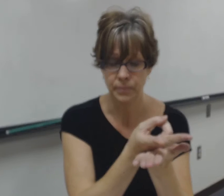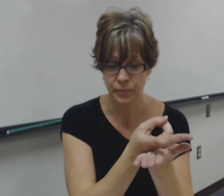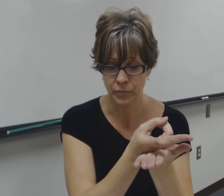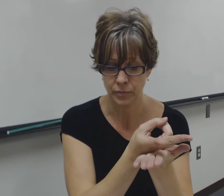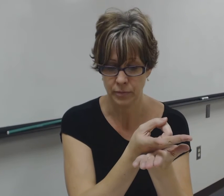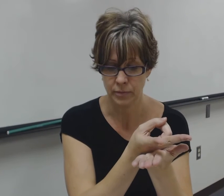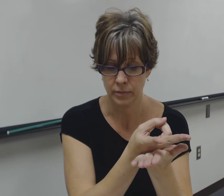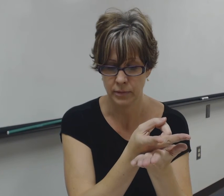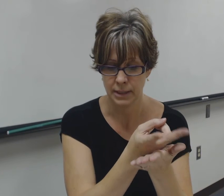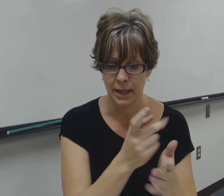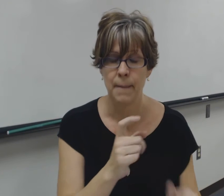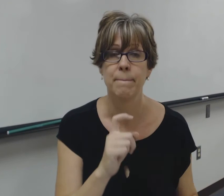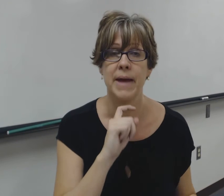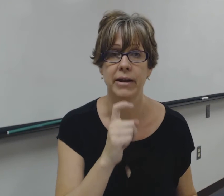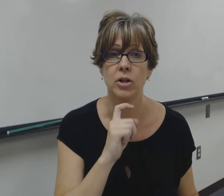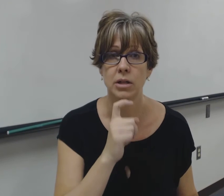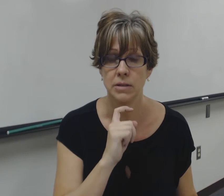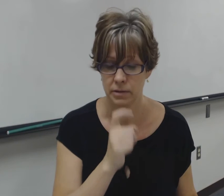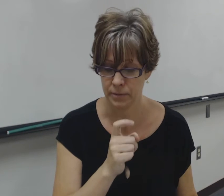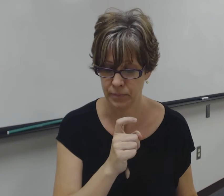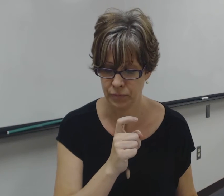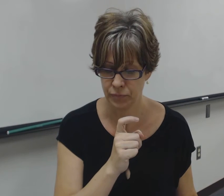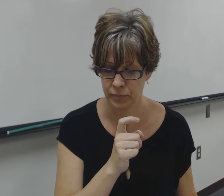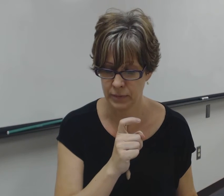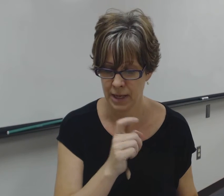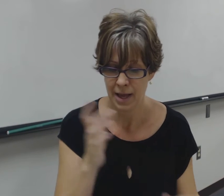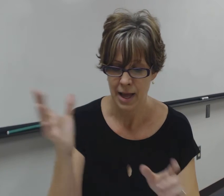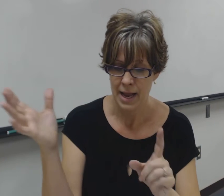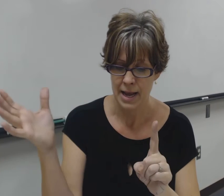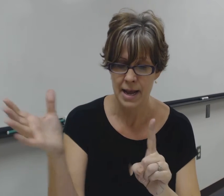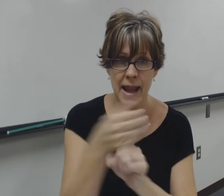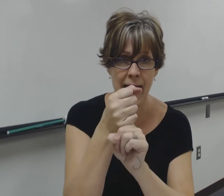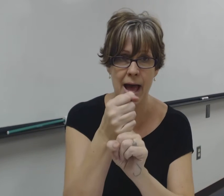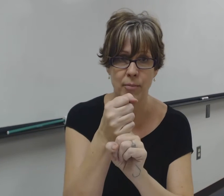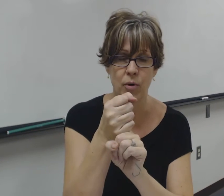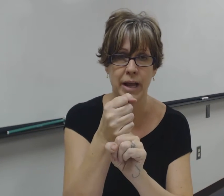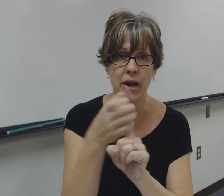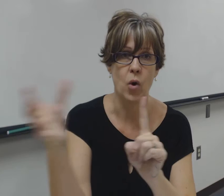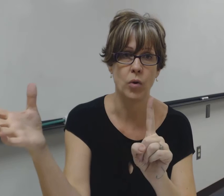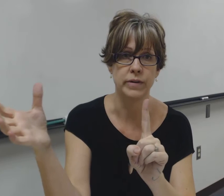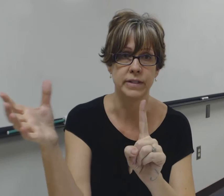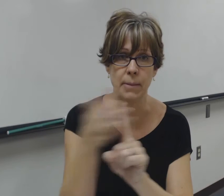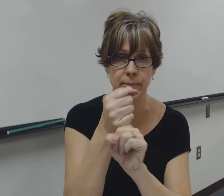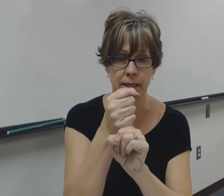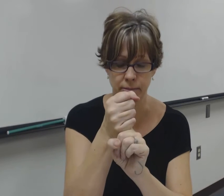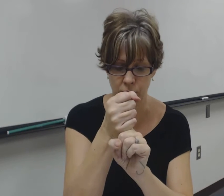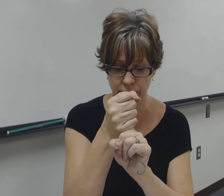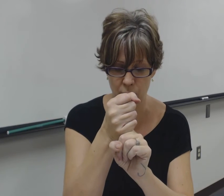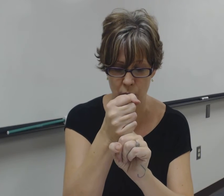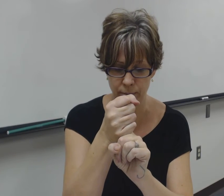metal nab or get a hold of something or someone